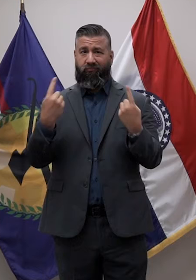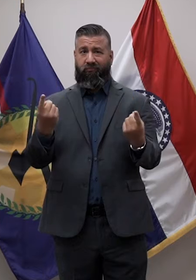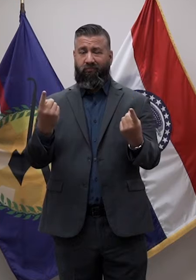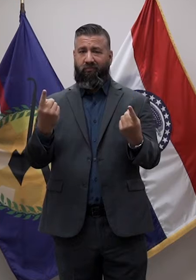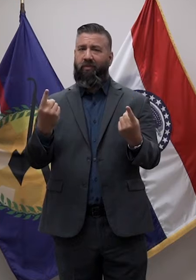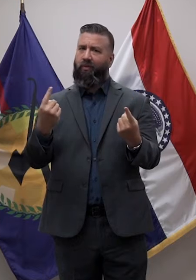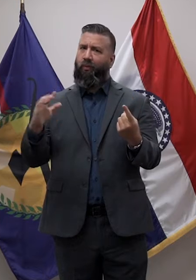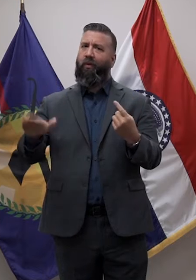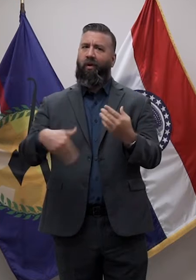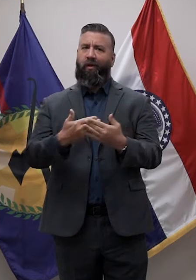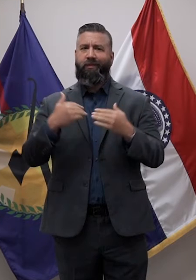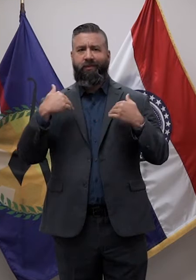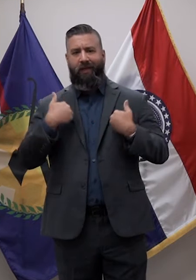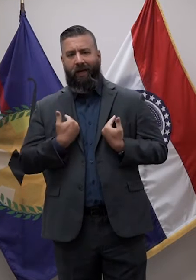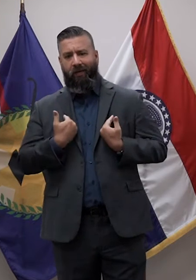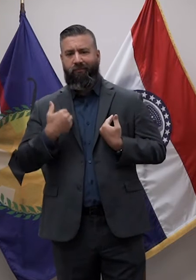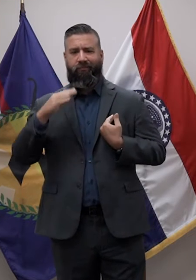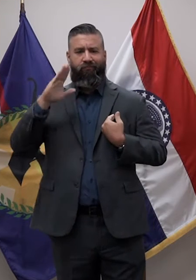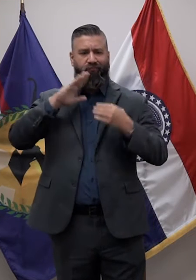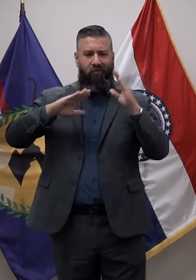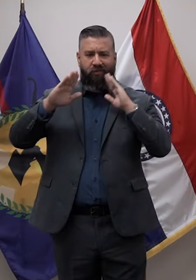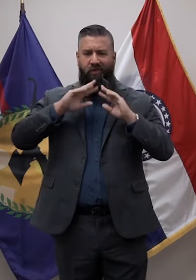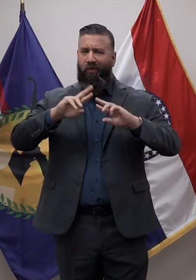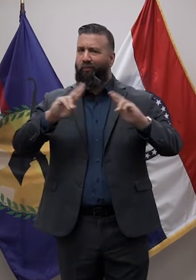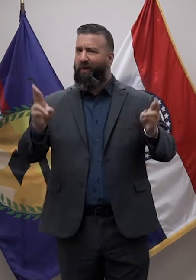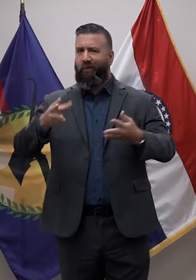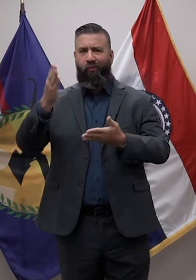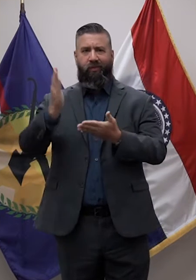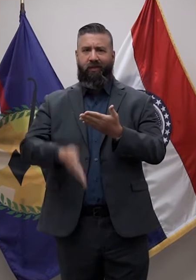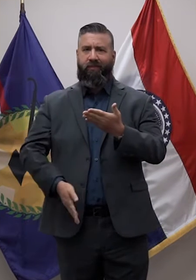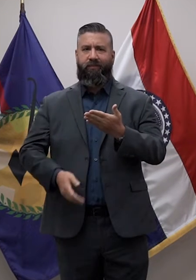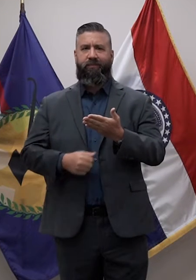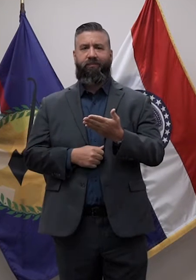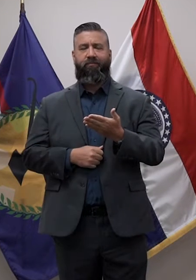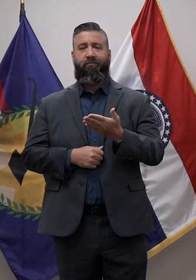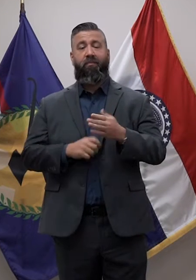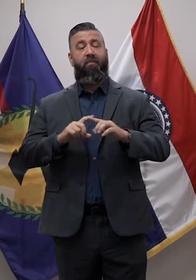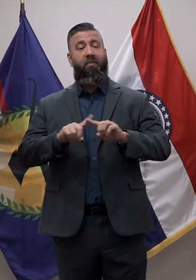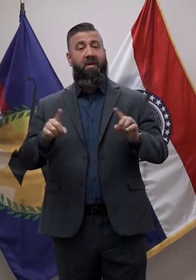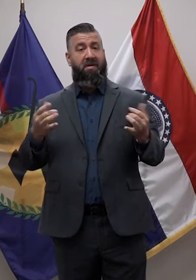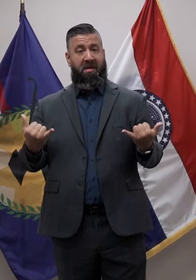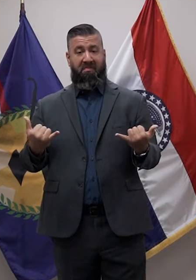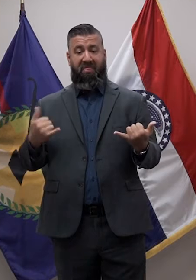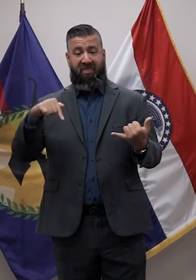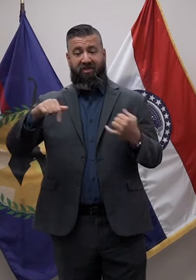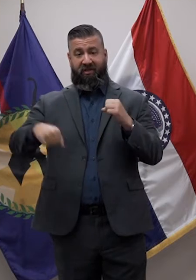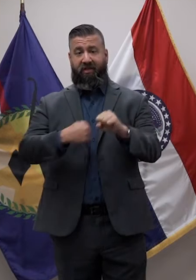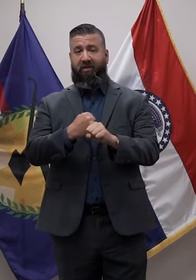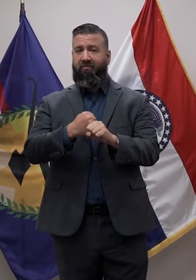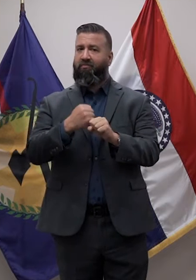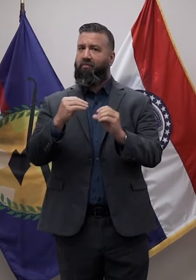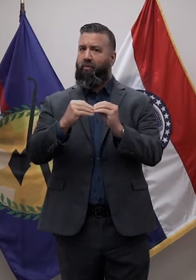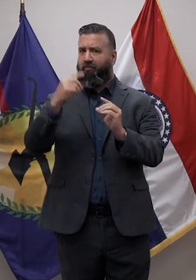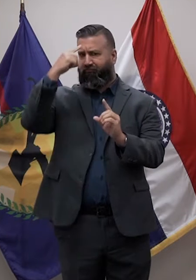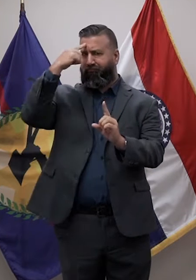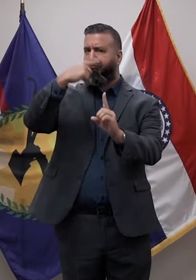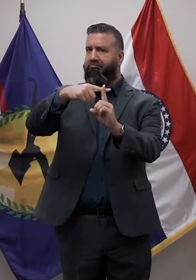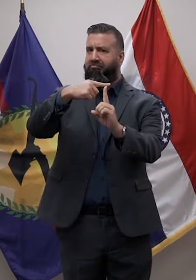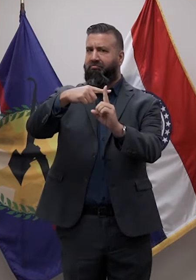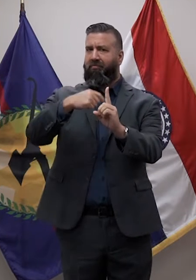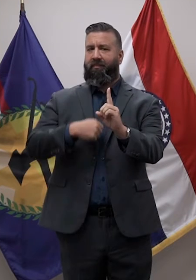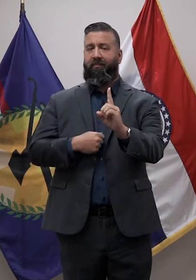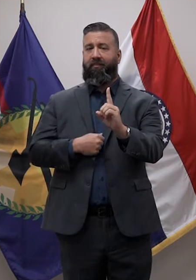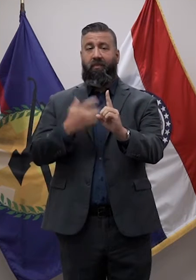tired, frustrated, and ready for it to end. But I am much more optimistic than I was a year ago. For one,